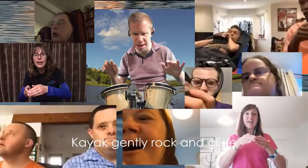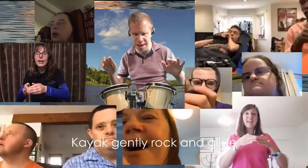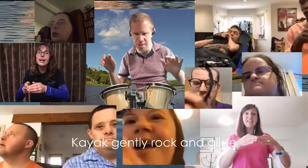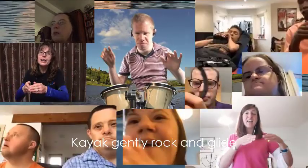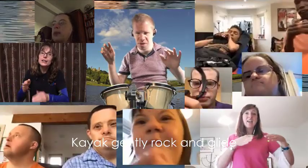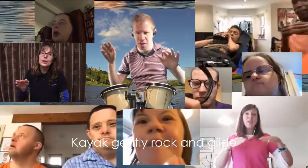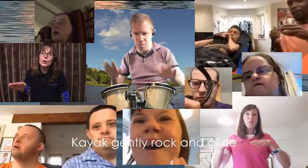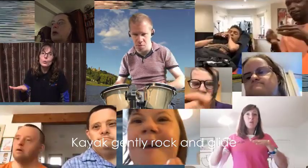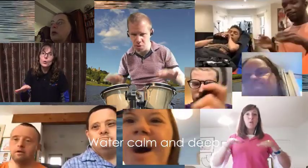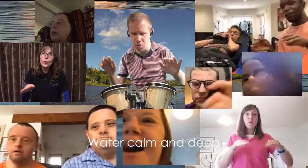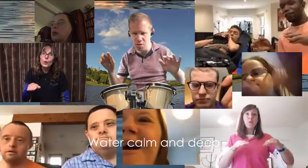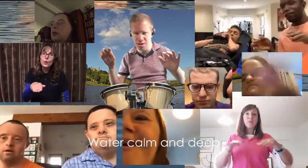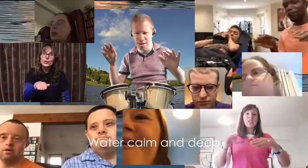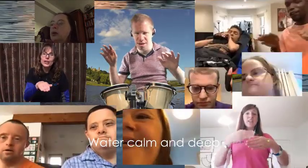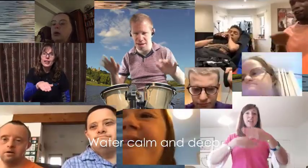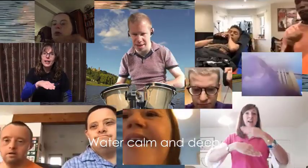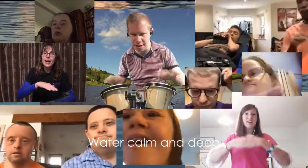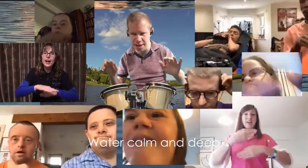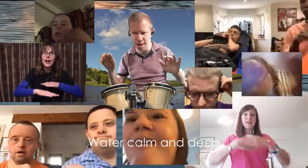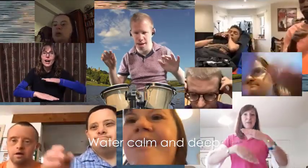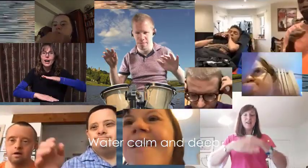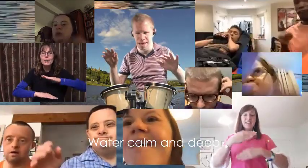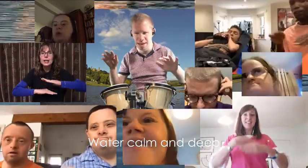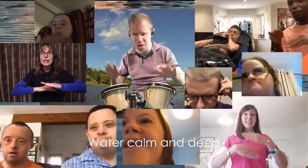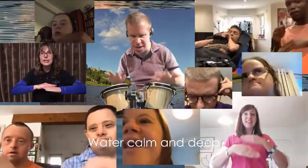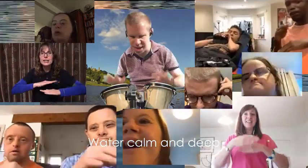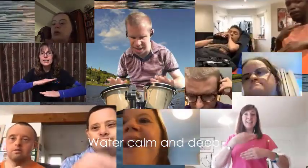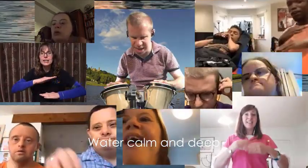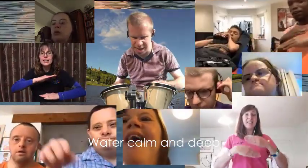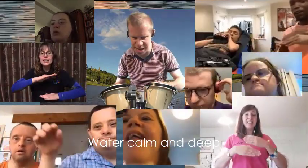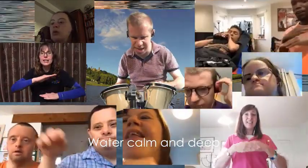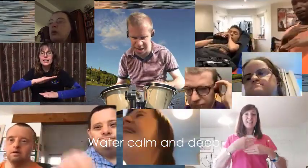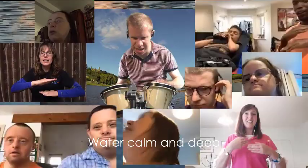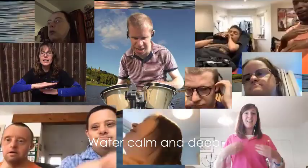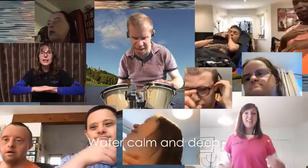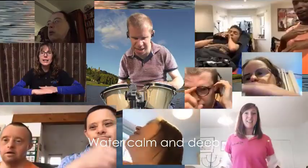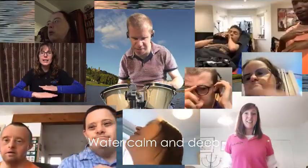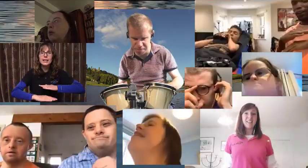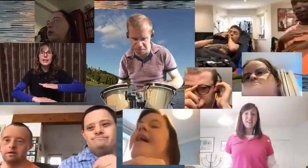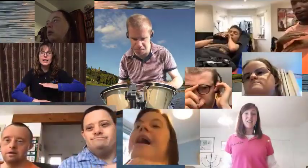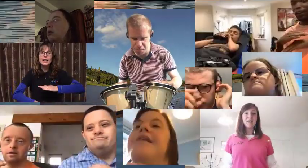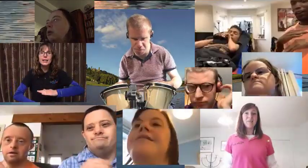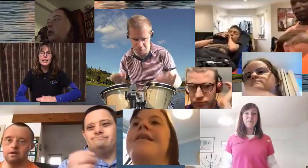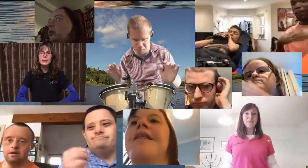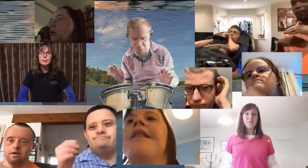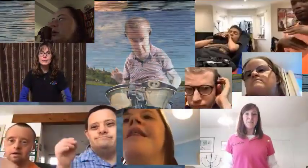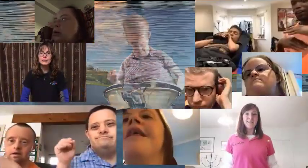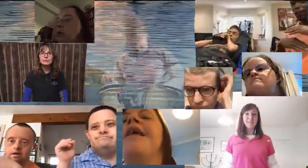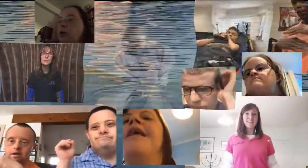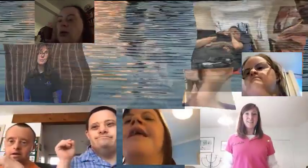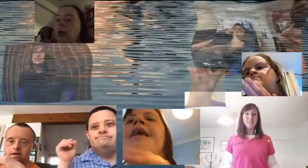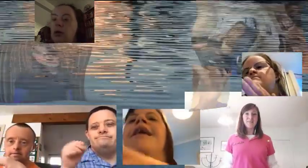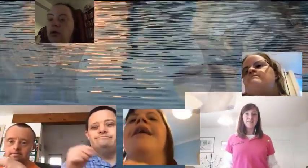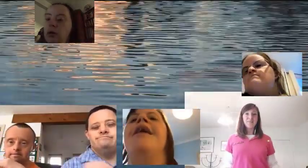and glide, Walls of Car and Teeth